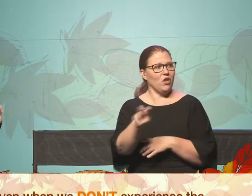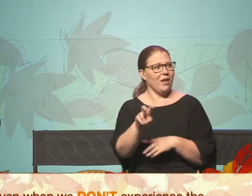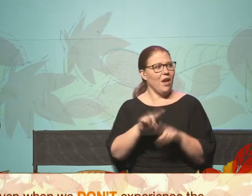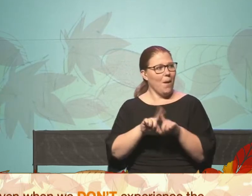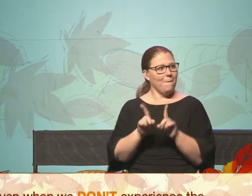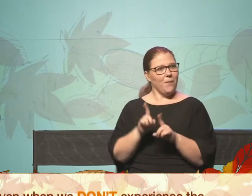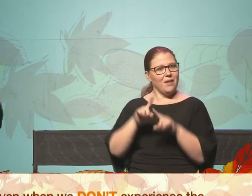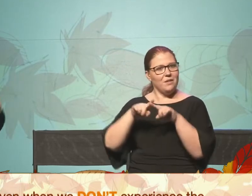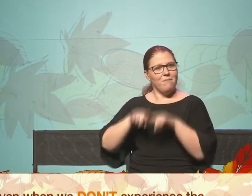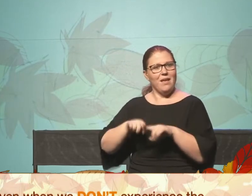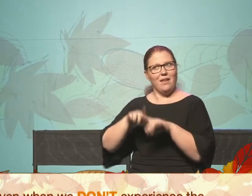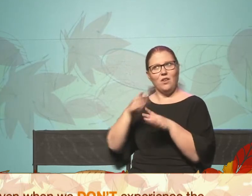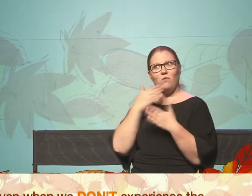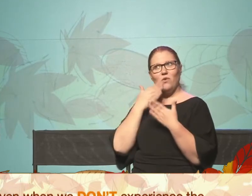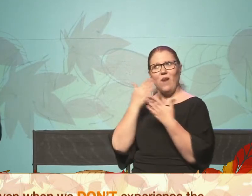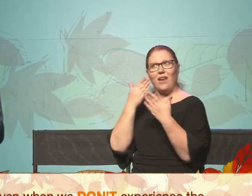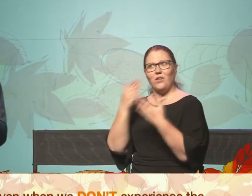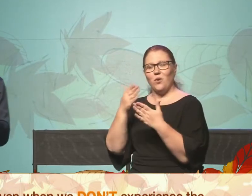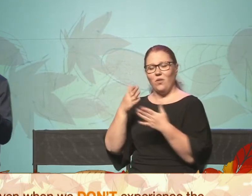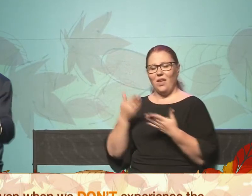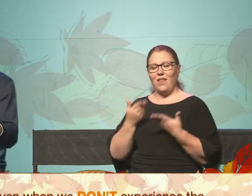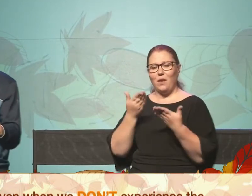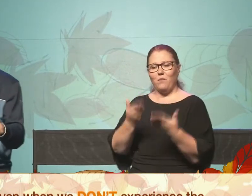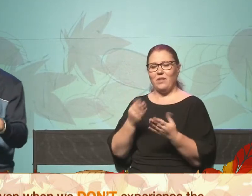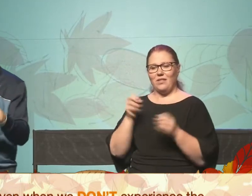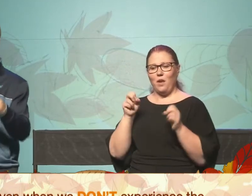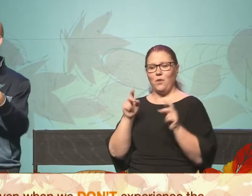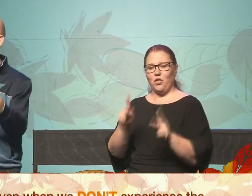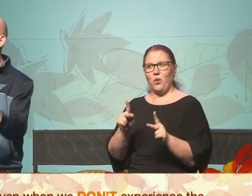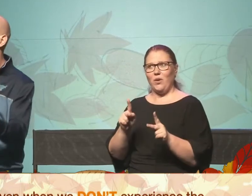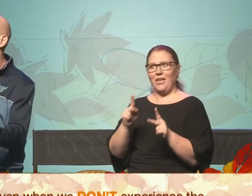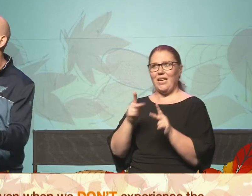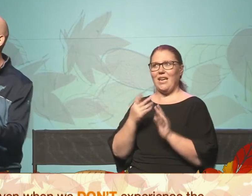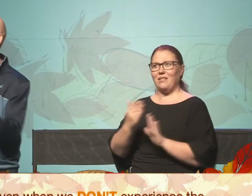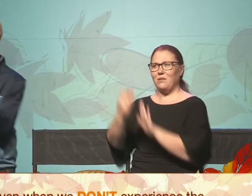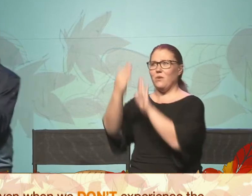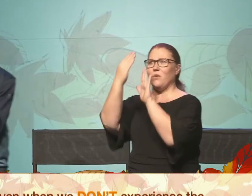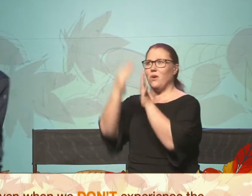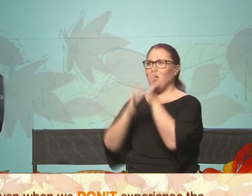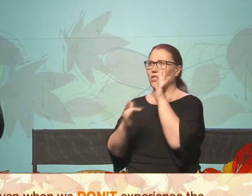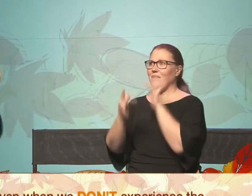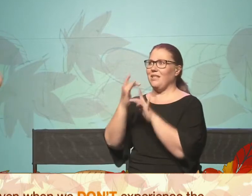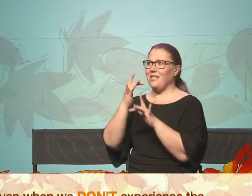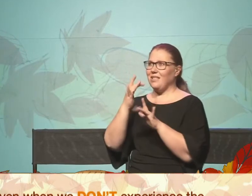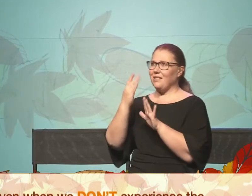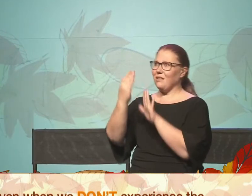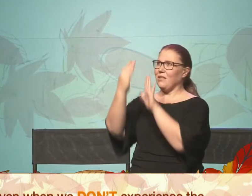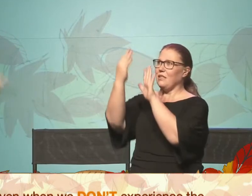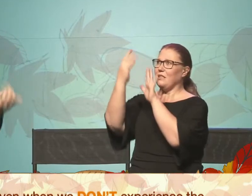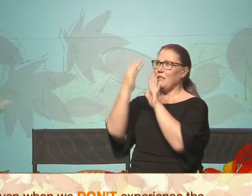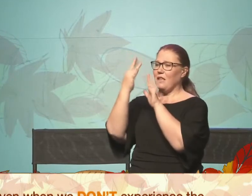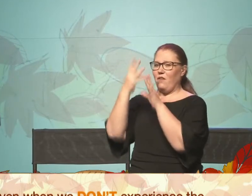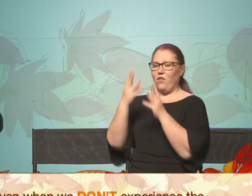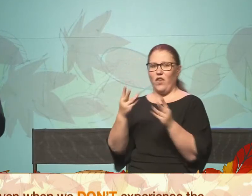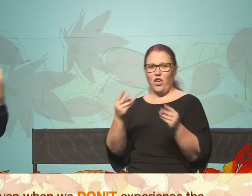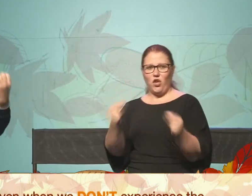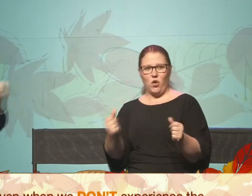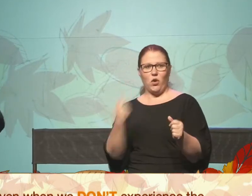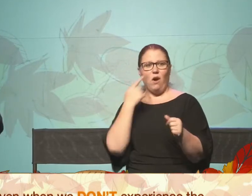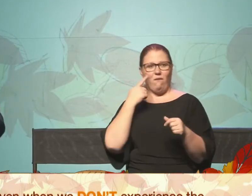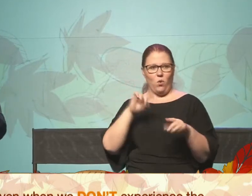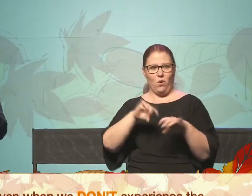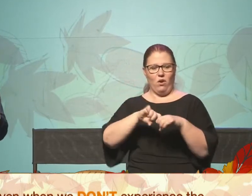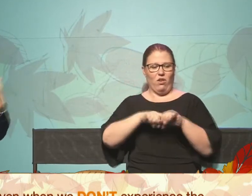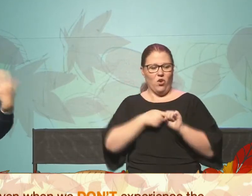to lean into gratitude presents the opportunity to be at the feet of Jesus, to be in this space of the cure for the fracturing, the cure